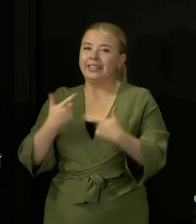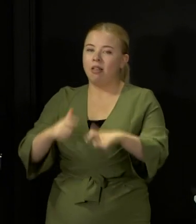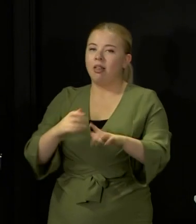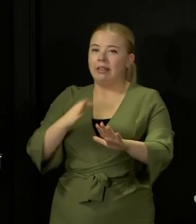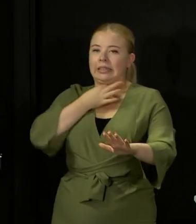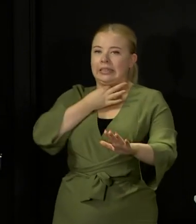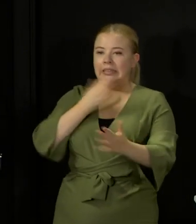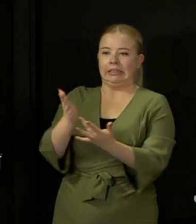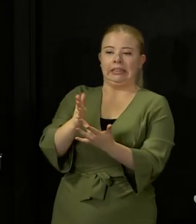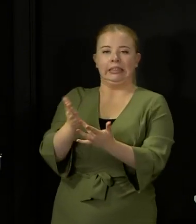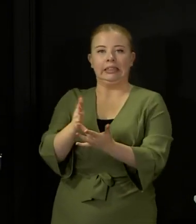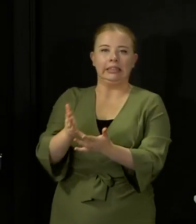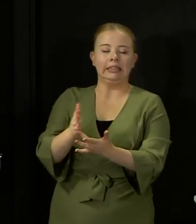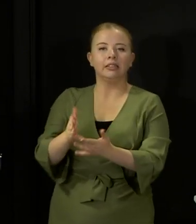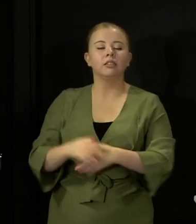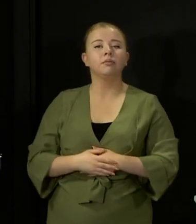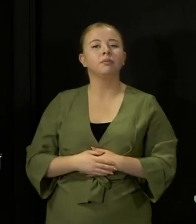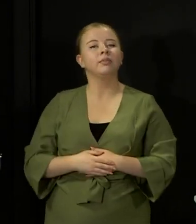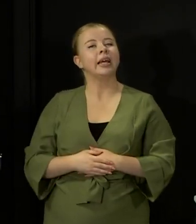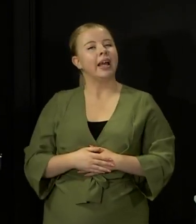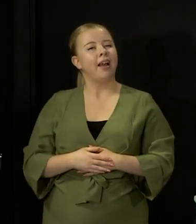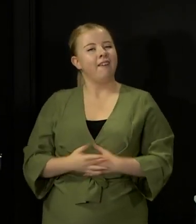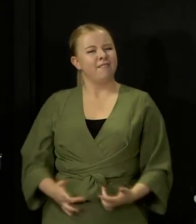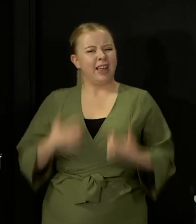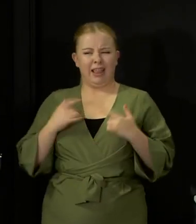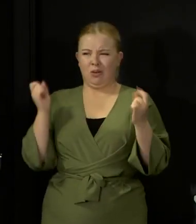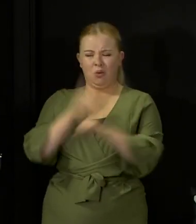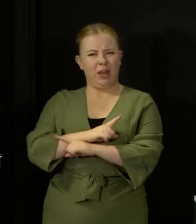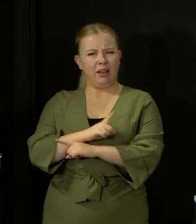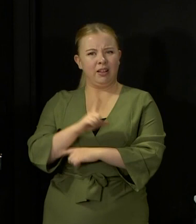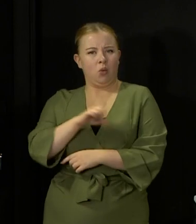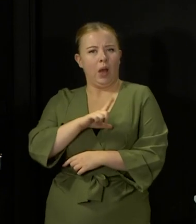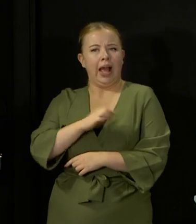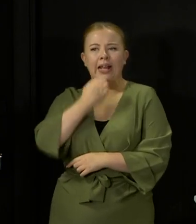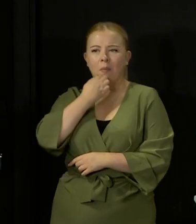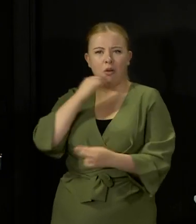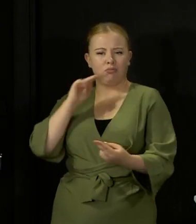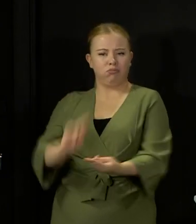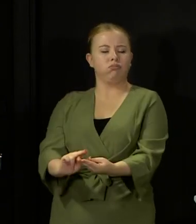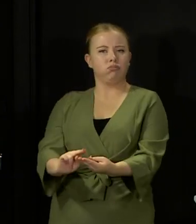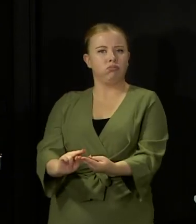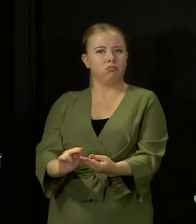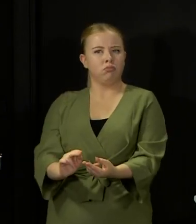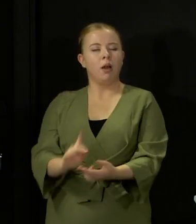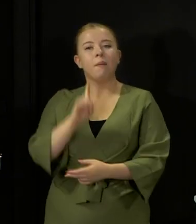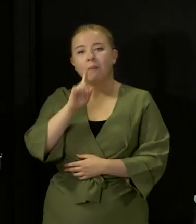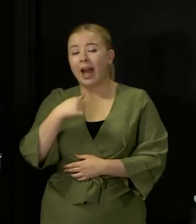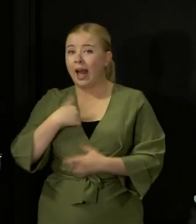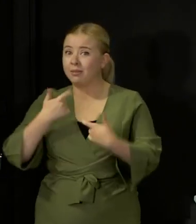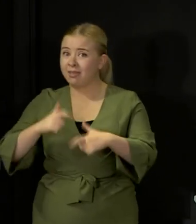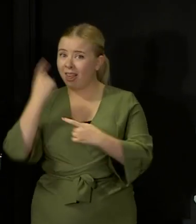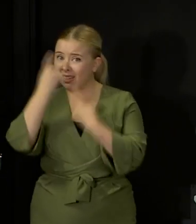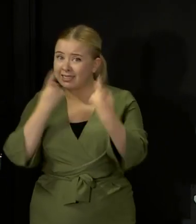And it may seem a bit odd, given the current numbers here in Scotland, but I remain highly concerned, possibly